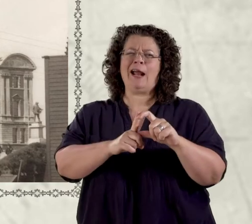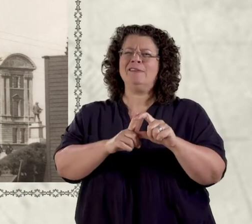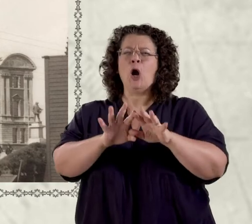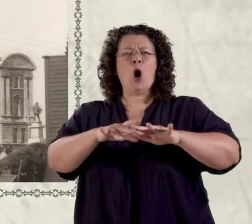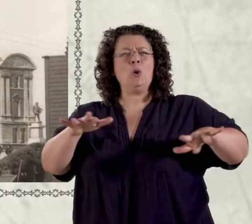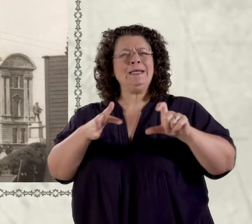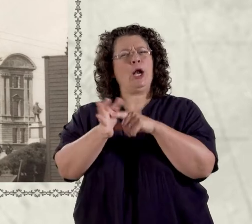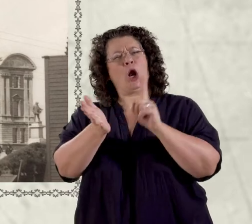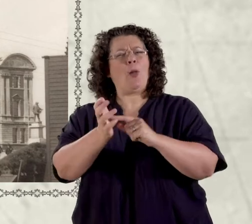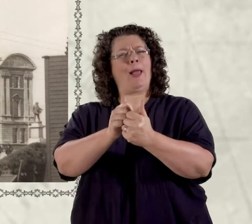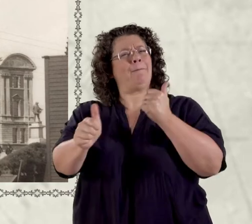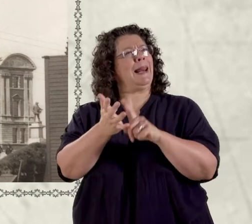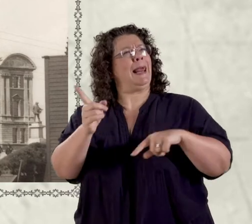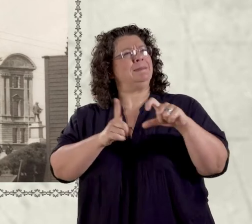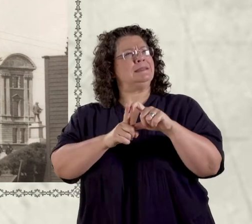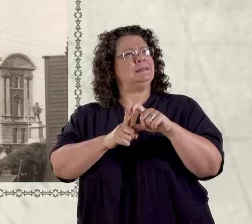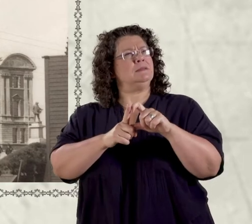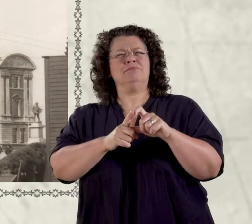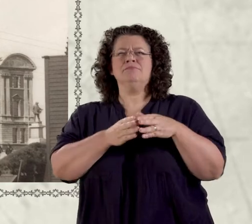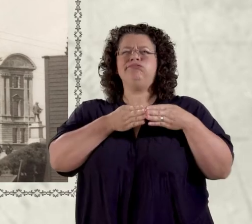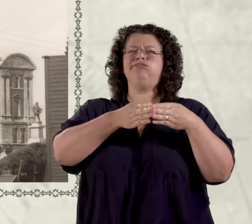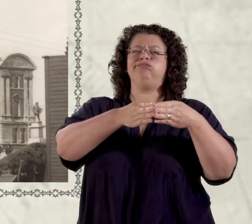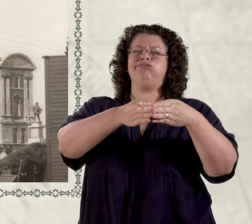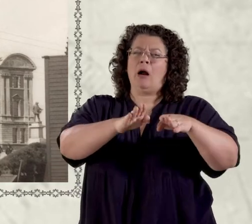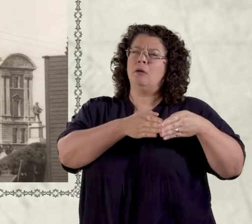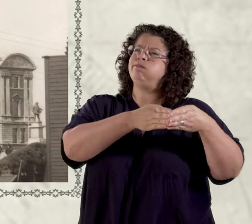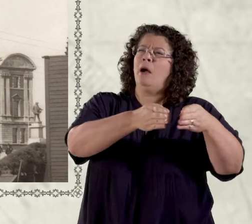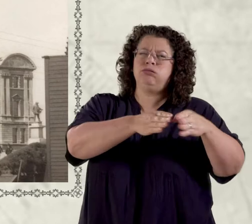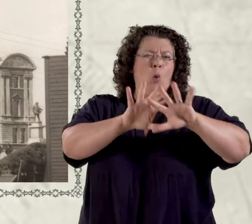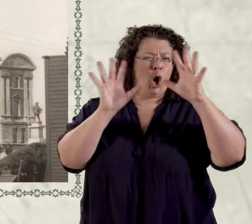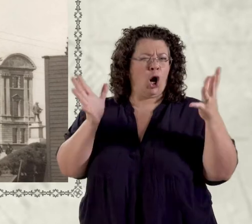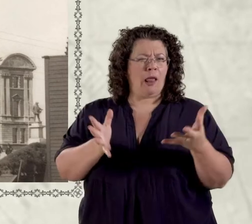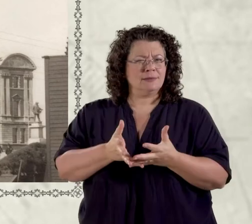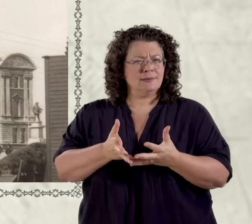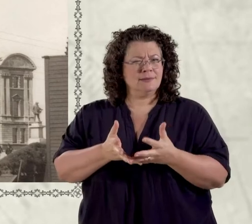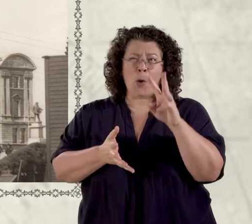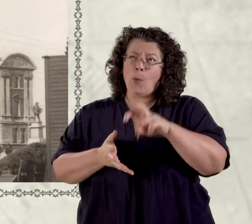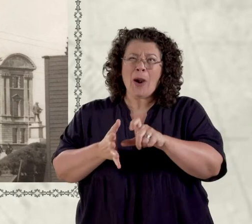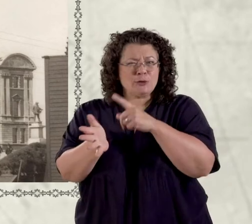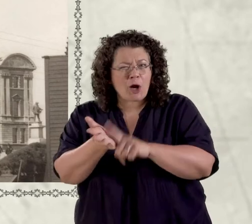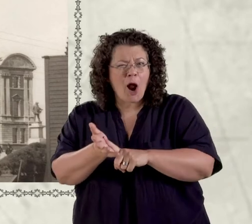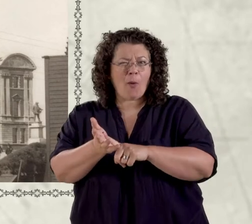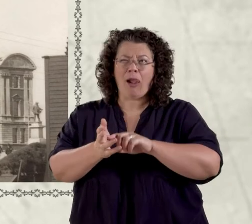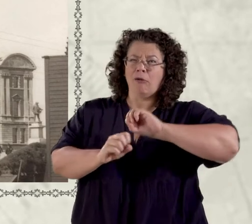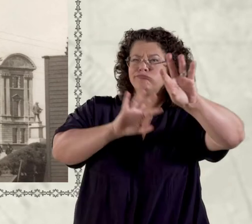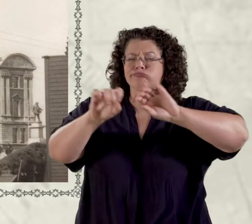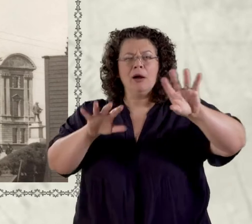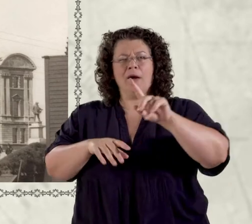welsh coal was being exported to france to countries of the mediterranean to west